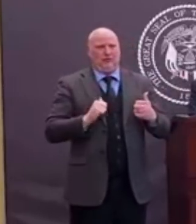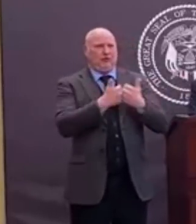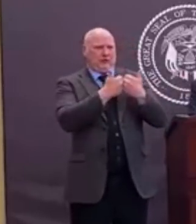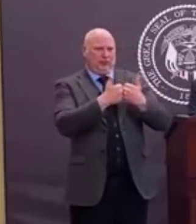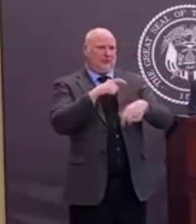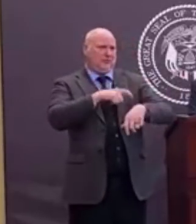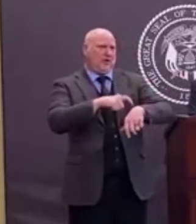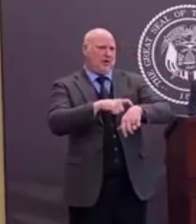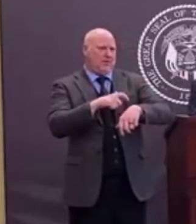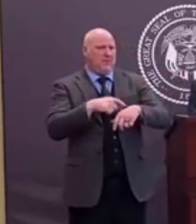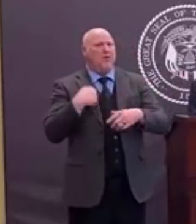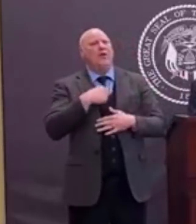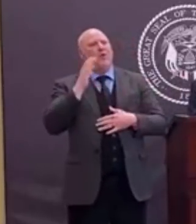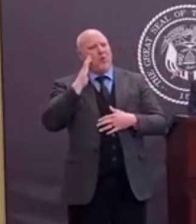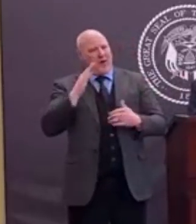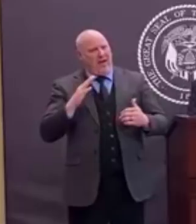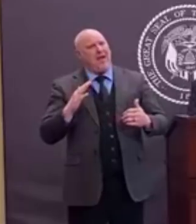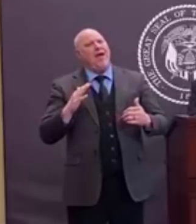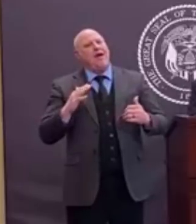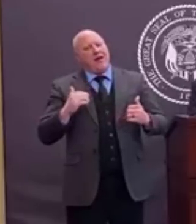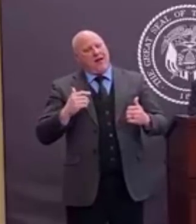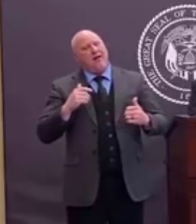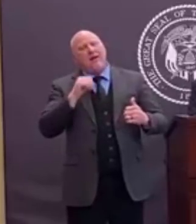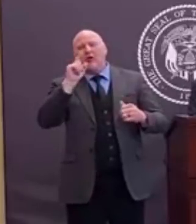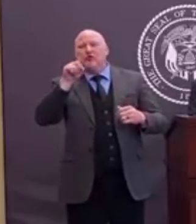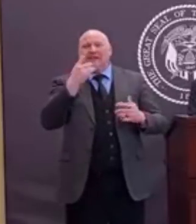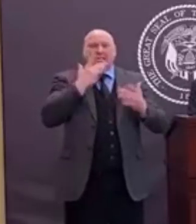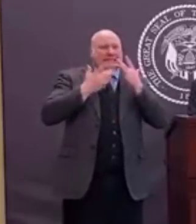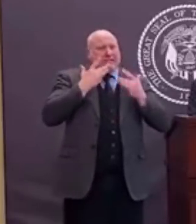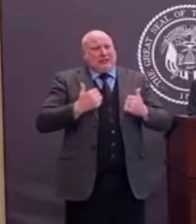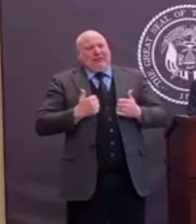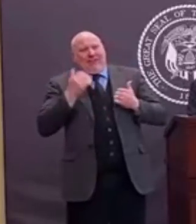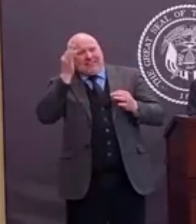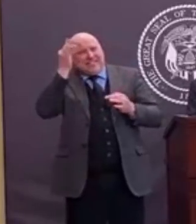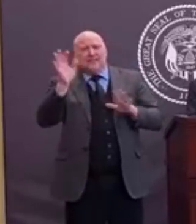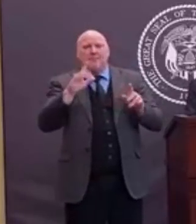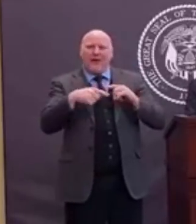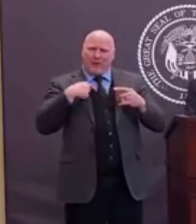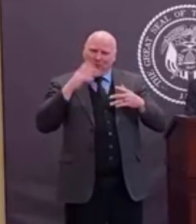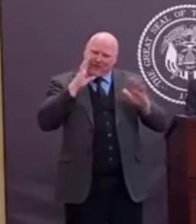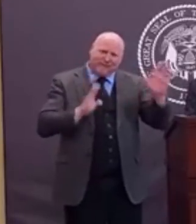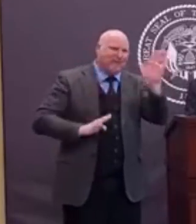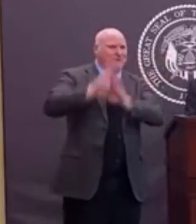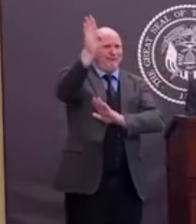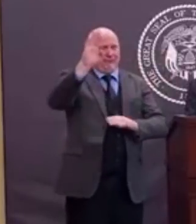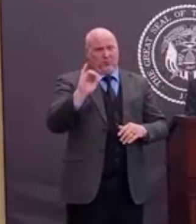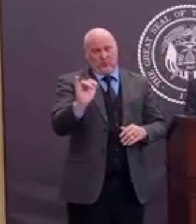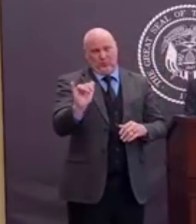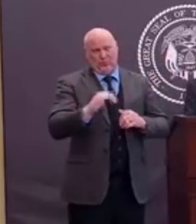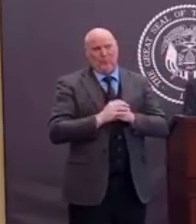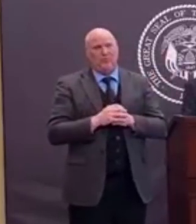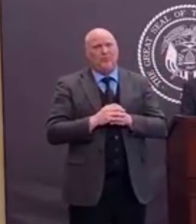not only survive but then be able to thrive in a few weeks. We have 13 regions